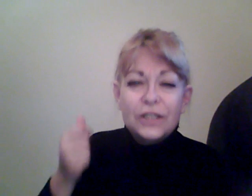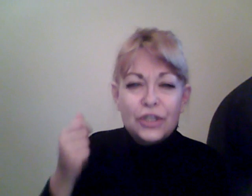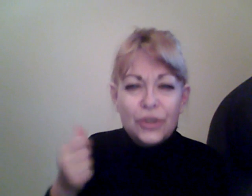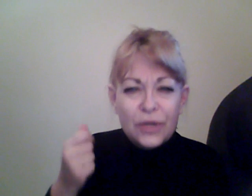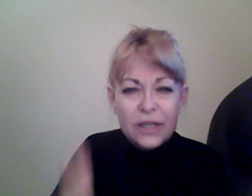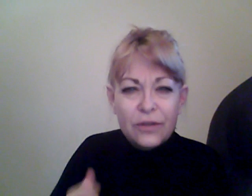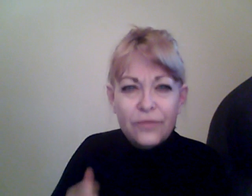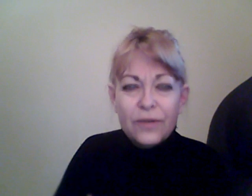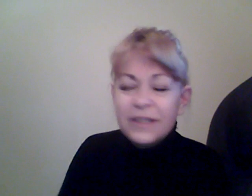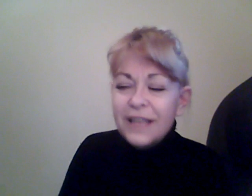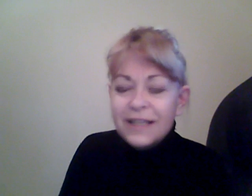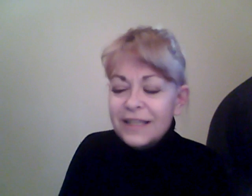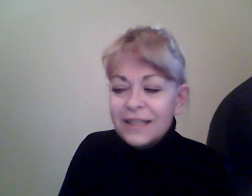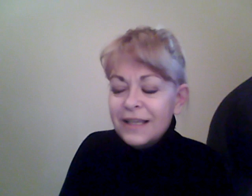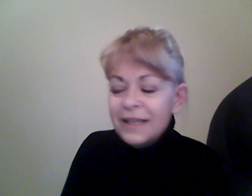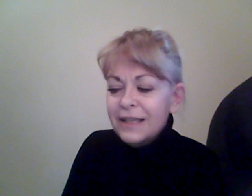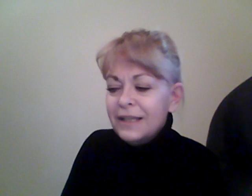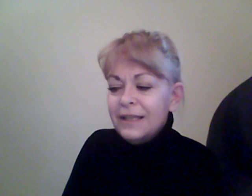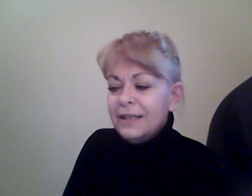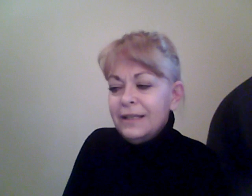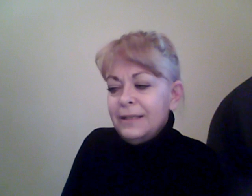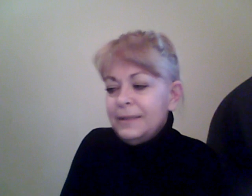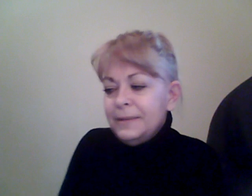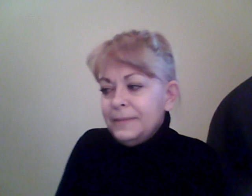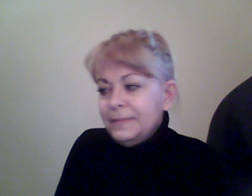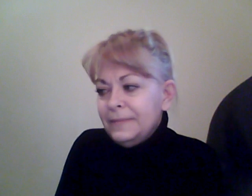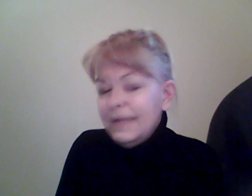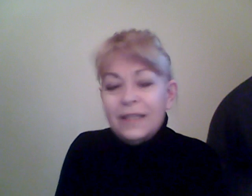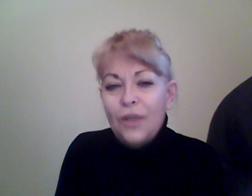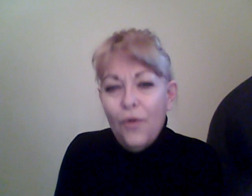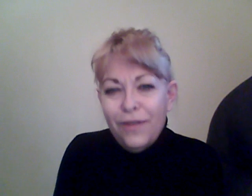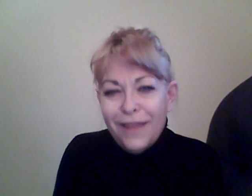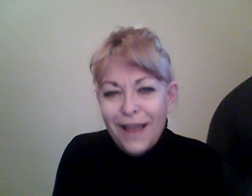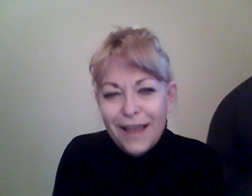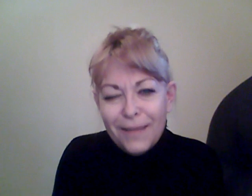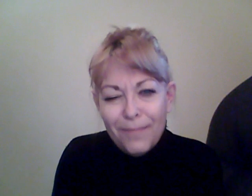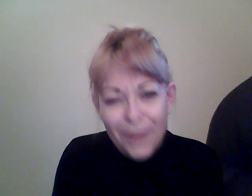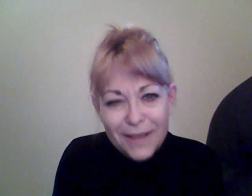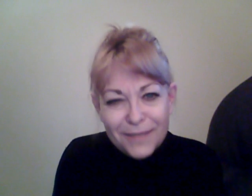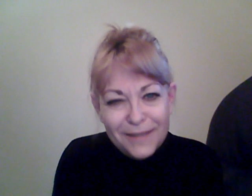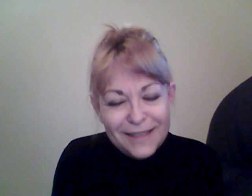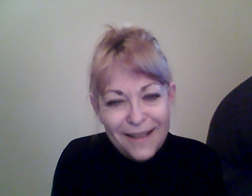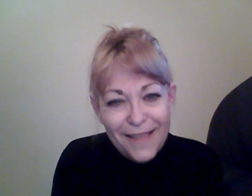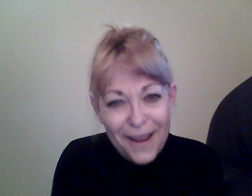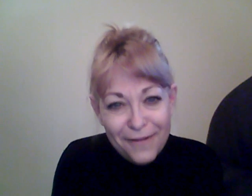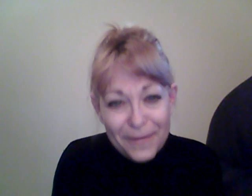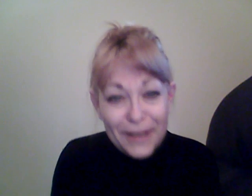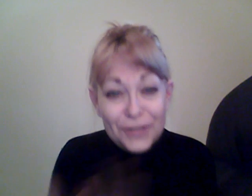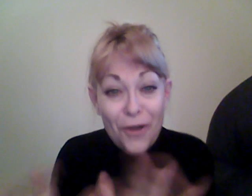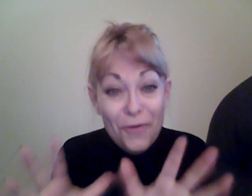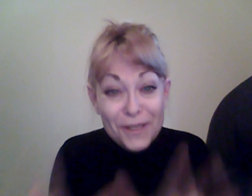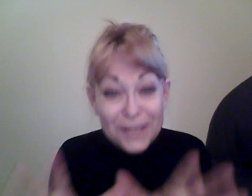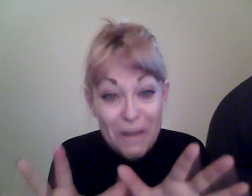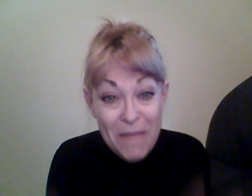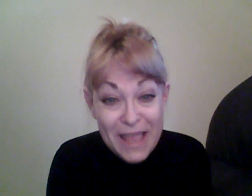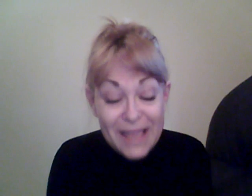to your inner voice. That's, that's the only thing I can possibly tell everybody. Don't listen to me.